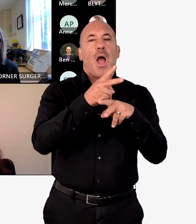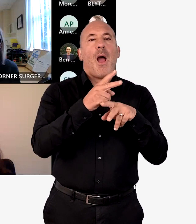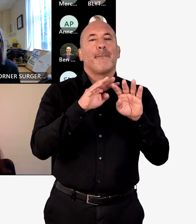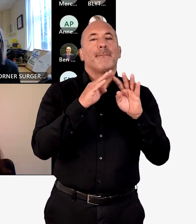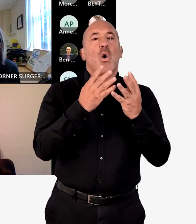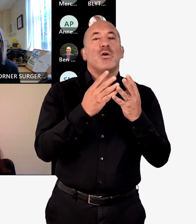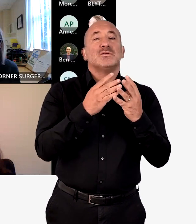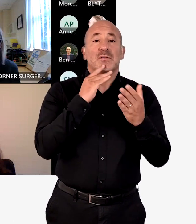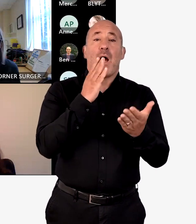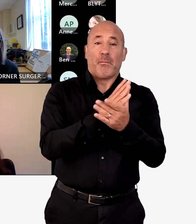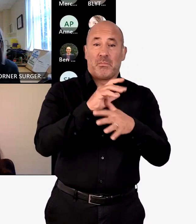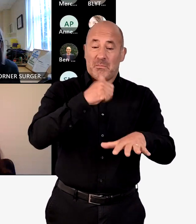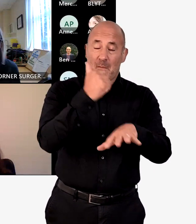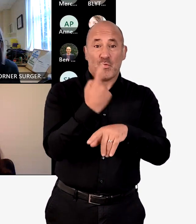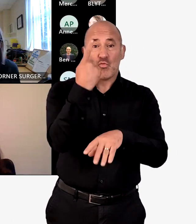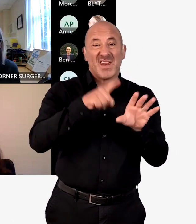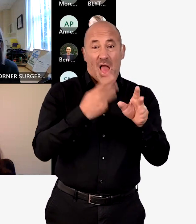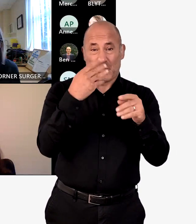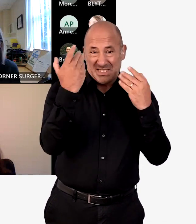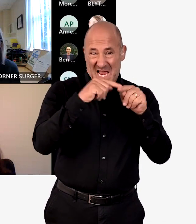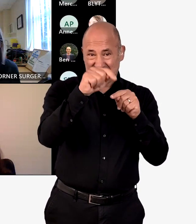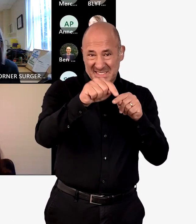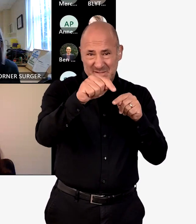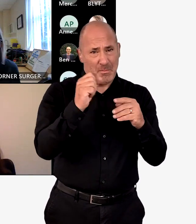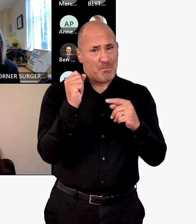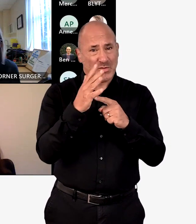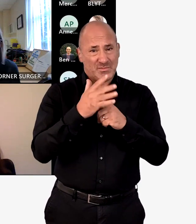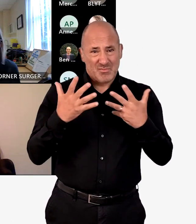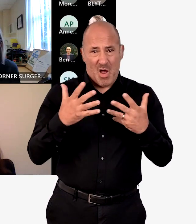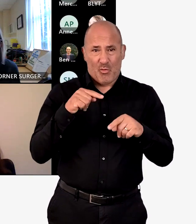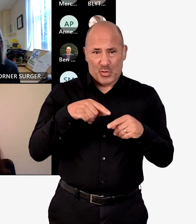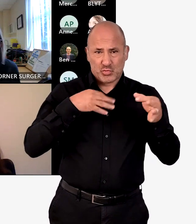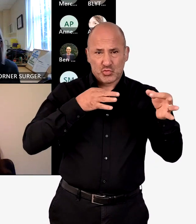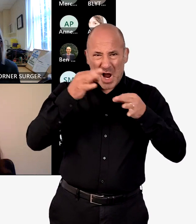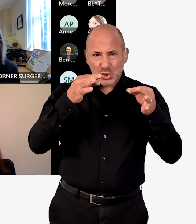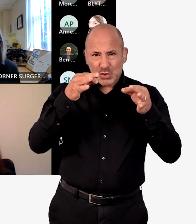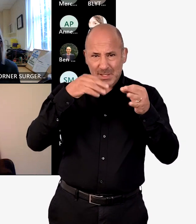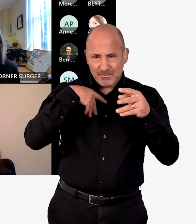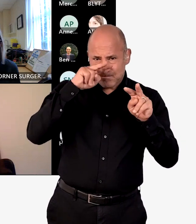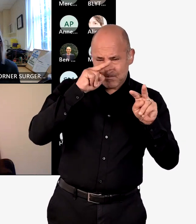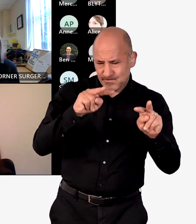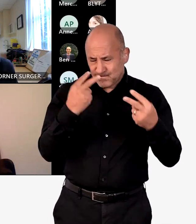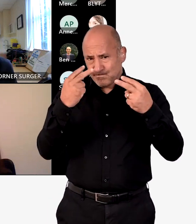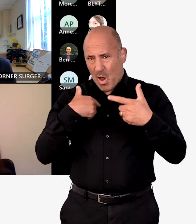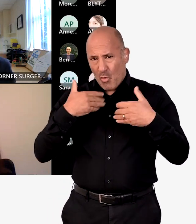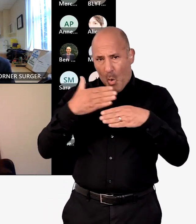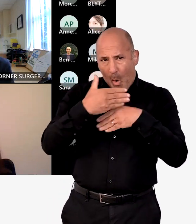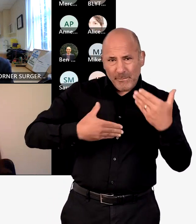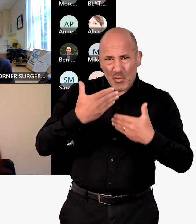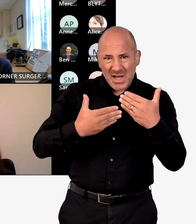Board will be will have been established for a year. And so it's important at this point that we review the strategic context in which we operate, that